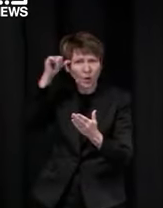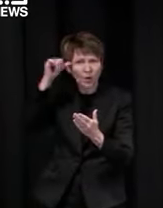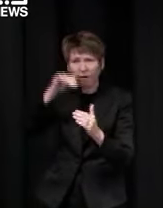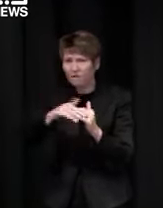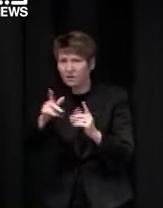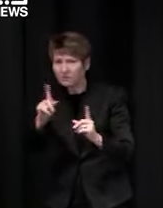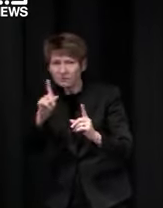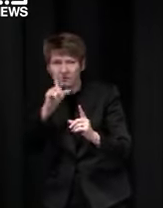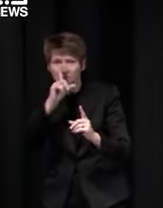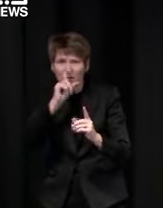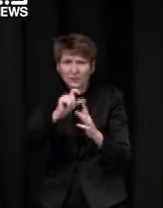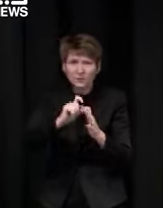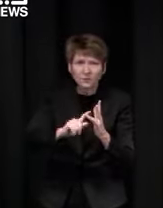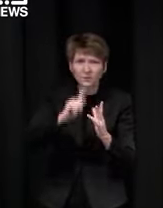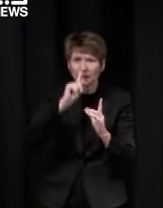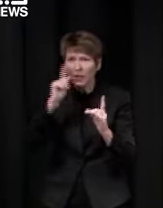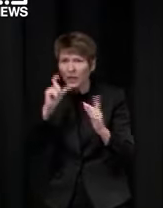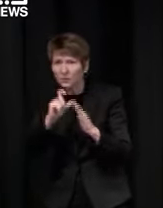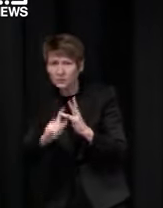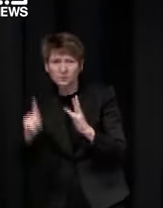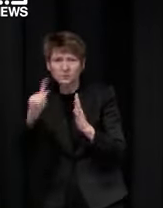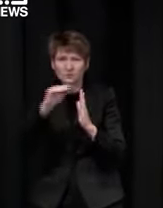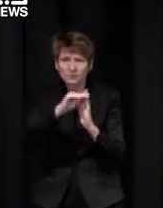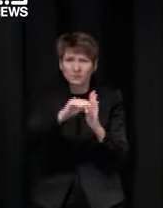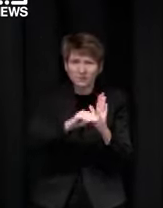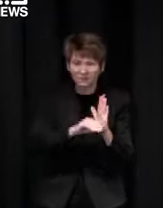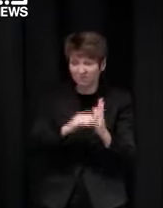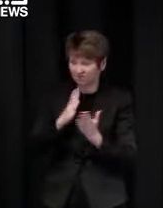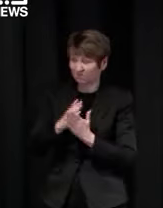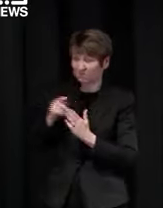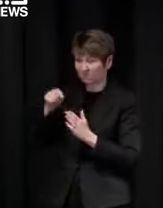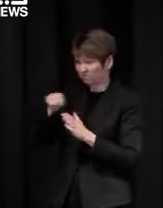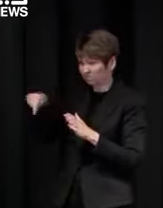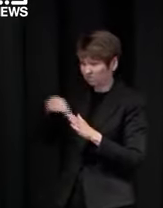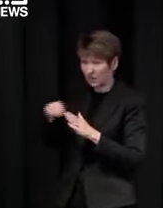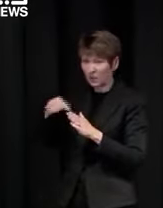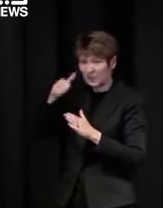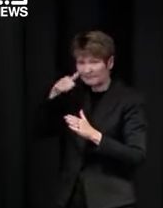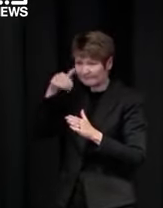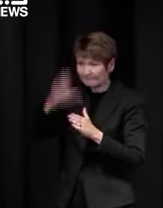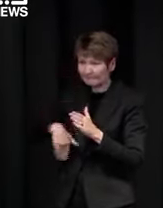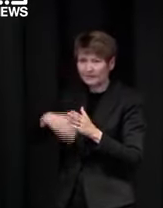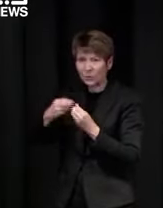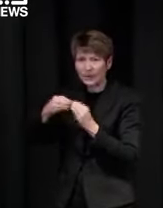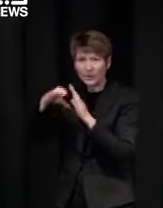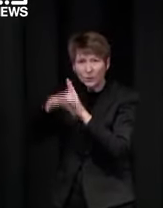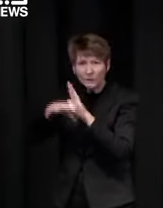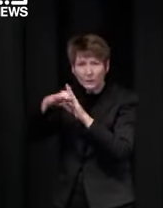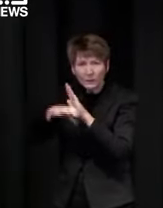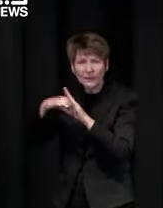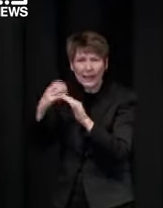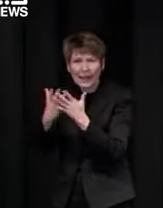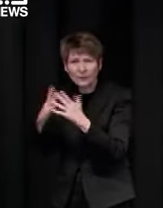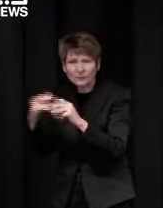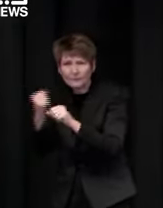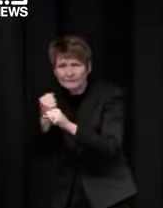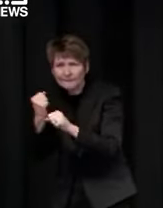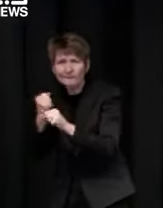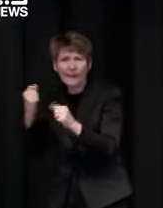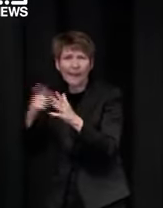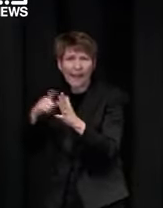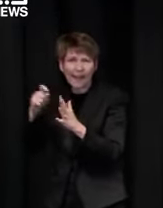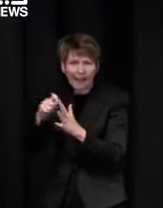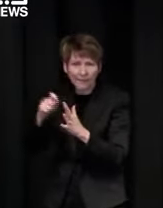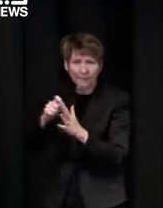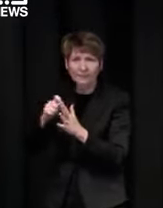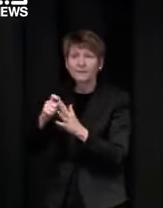you know we'll have um as much it support for that as we possibly can um and we'll make sure that